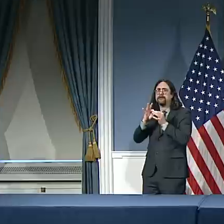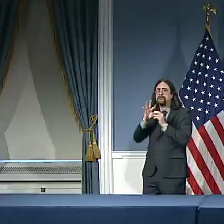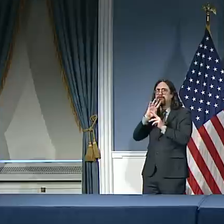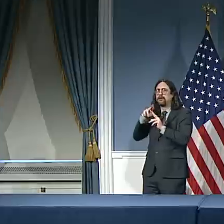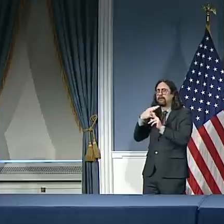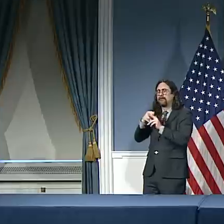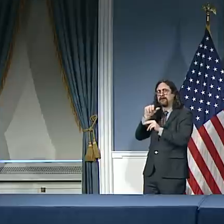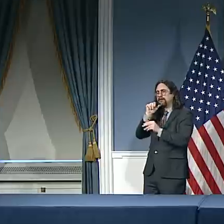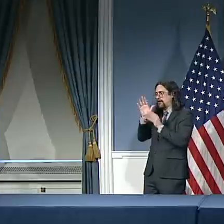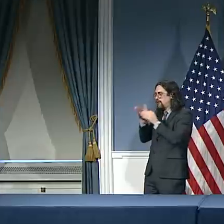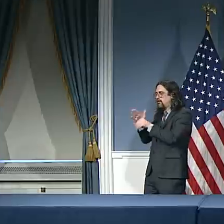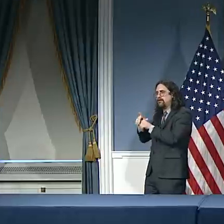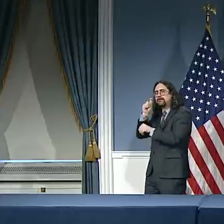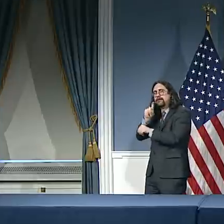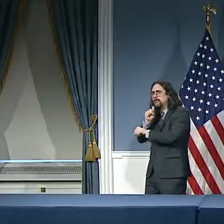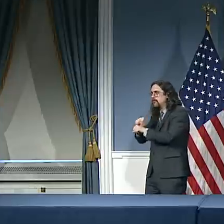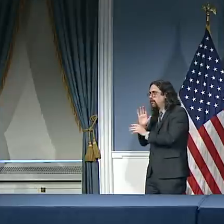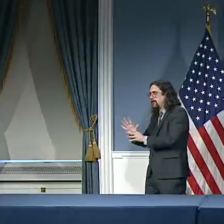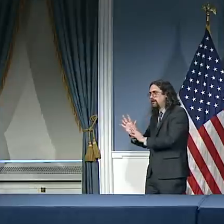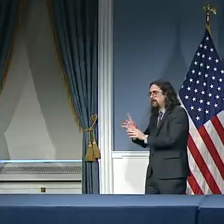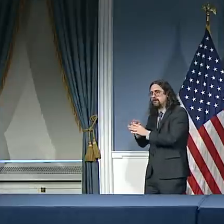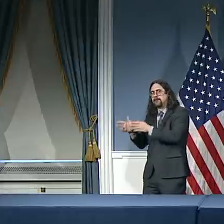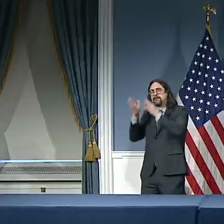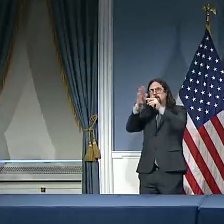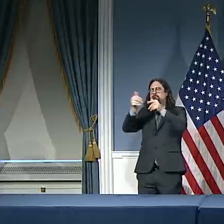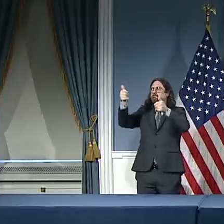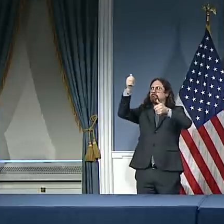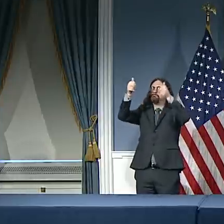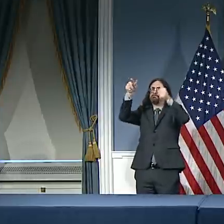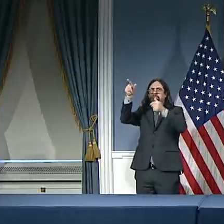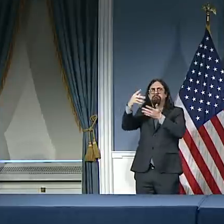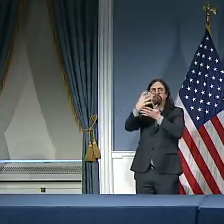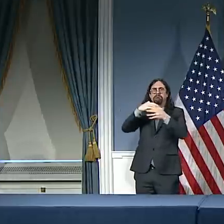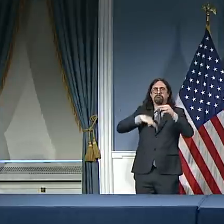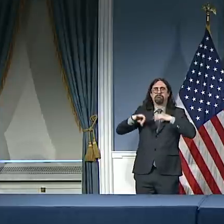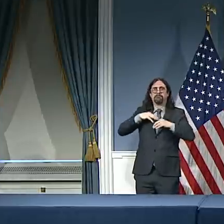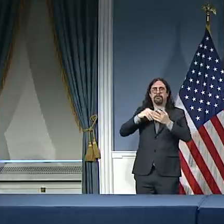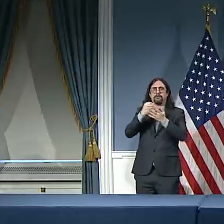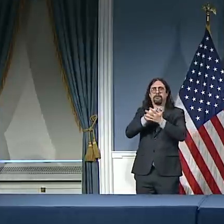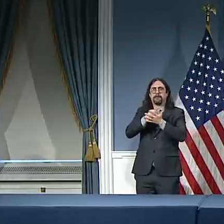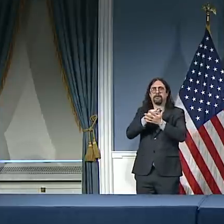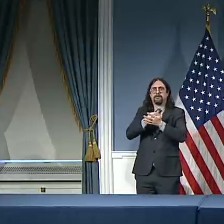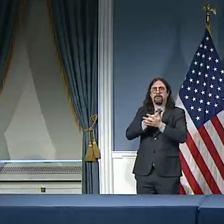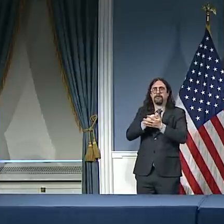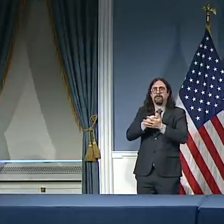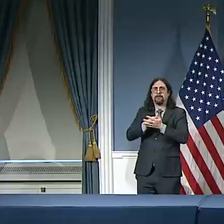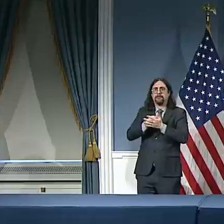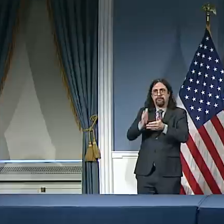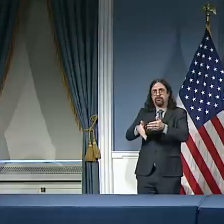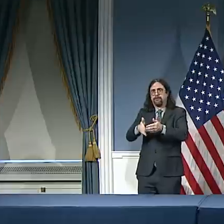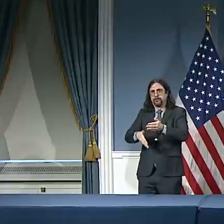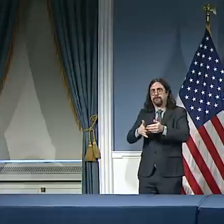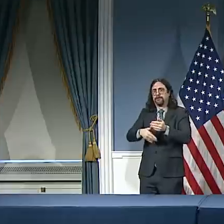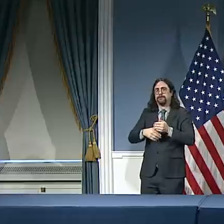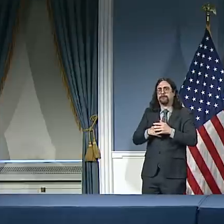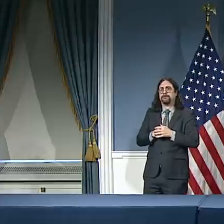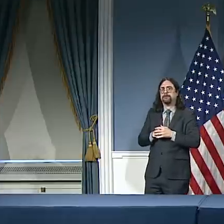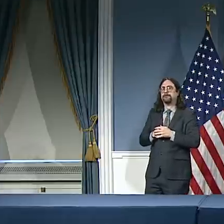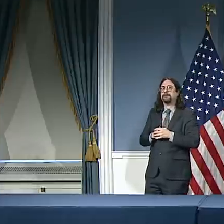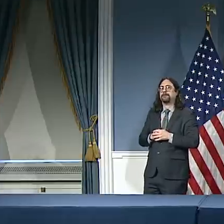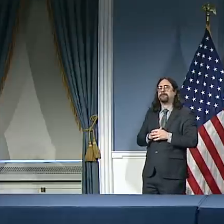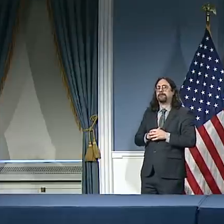city government, all of us as New Yorkers. But well before we had ever heard about coronavirus, the NYPD had